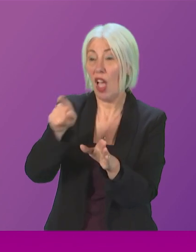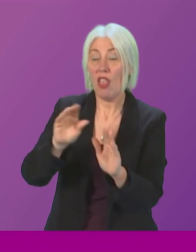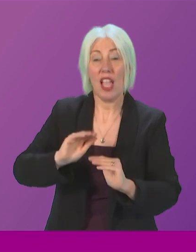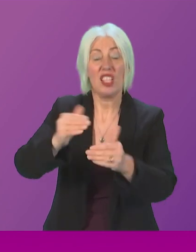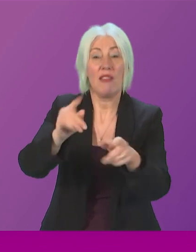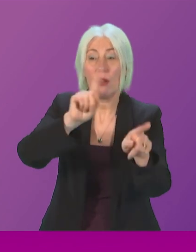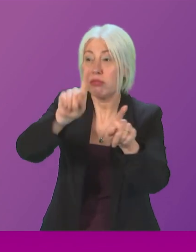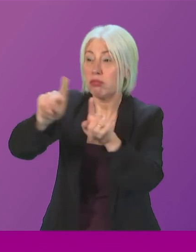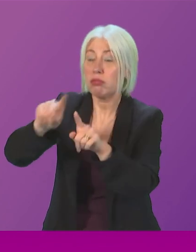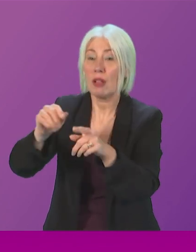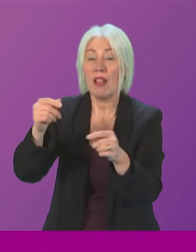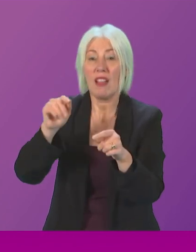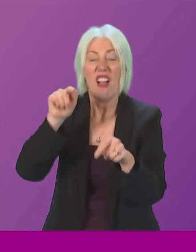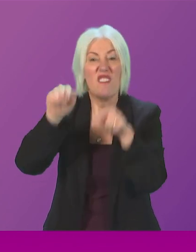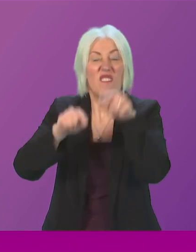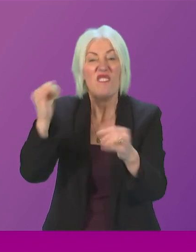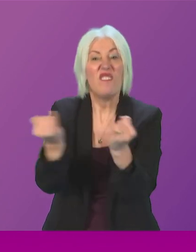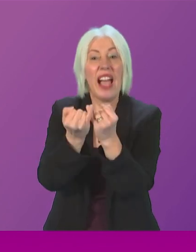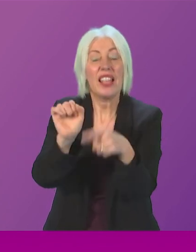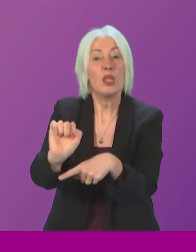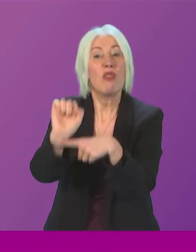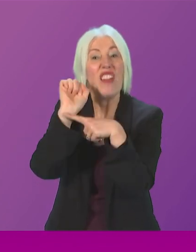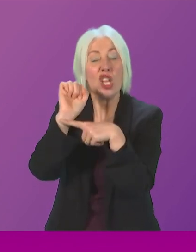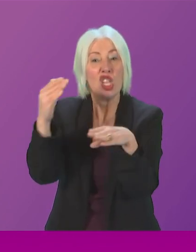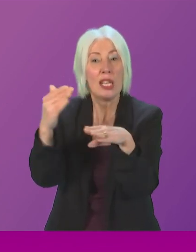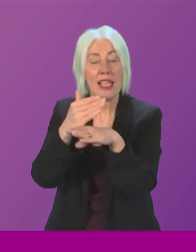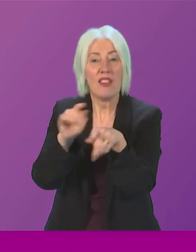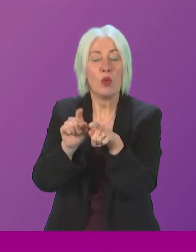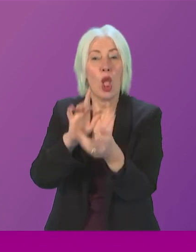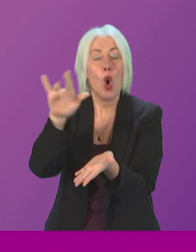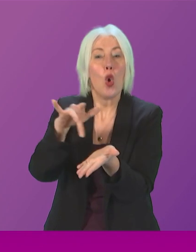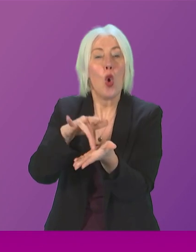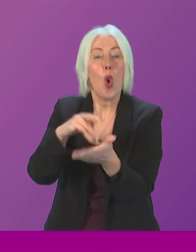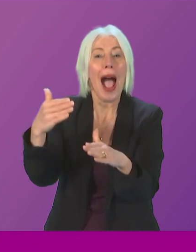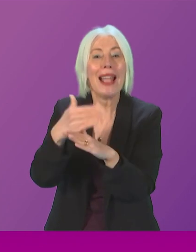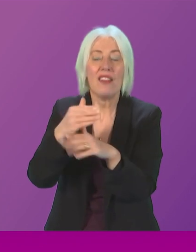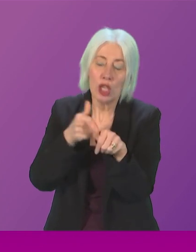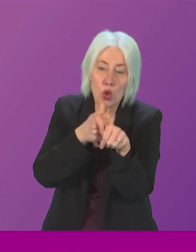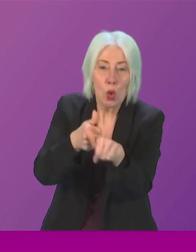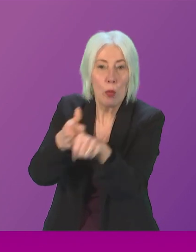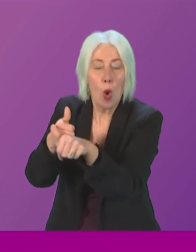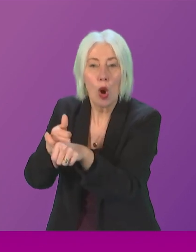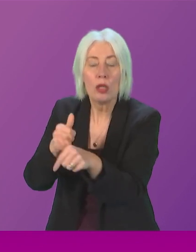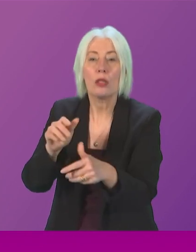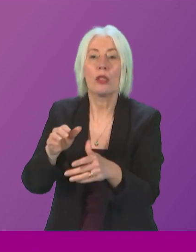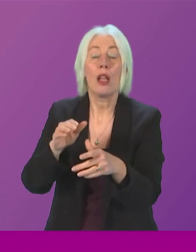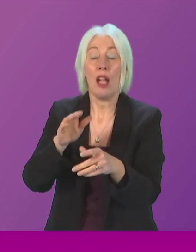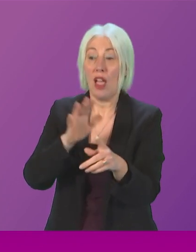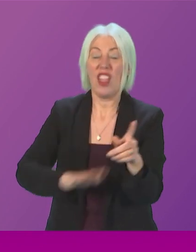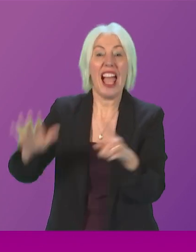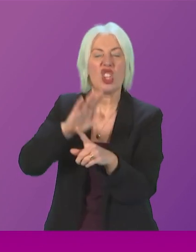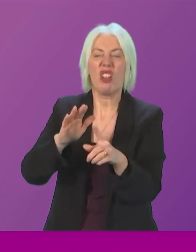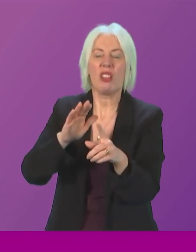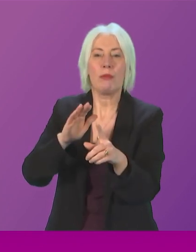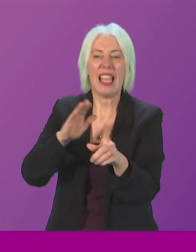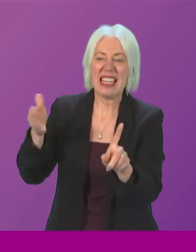of violence prevention activity including the core activity to deliver and support the National Hospital Navigator Programme